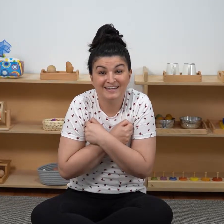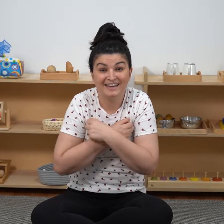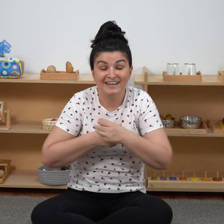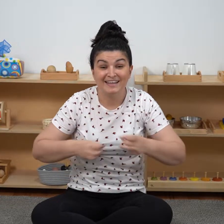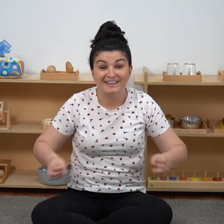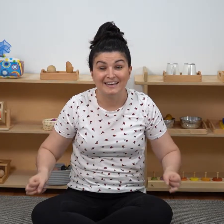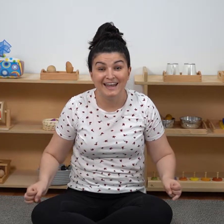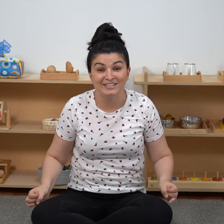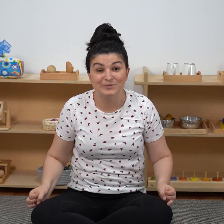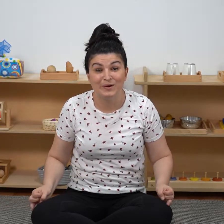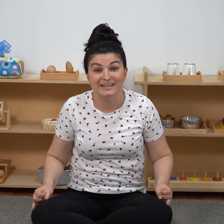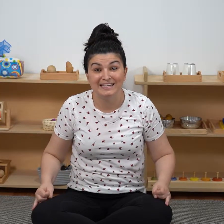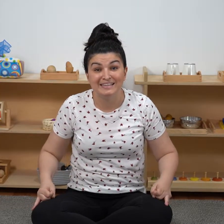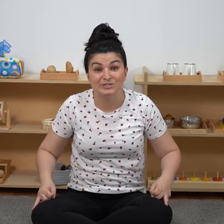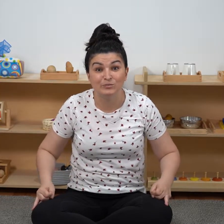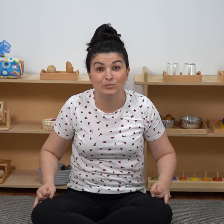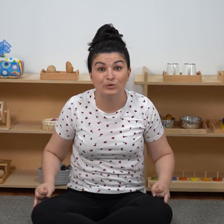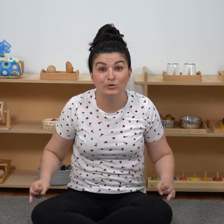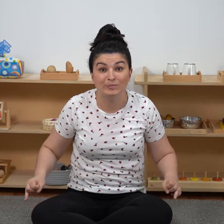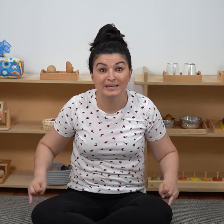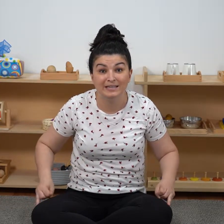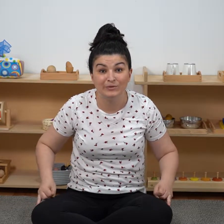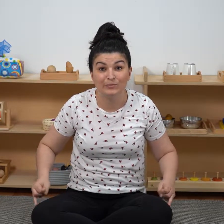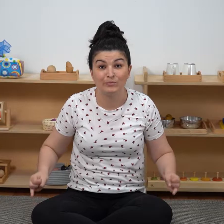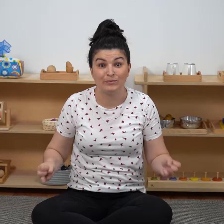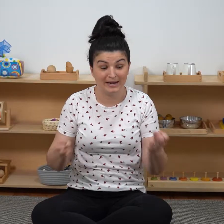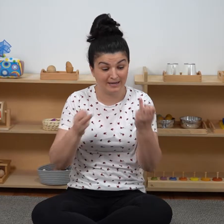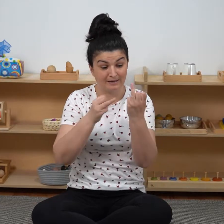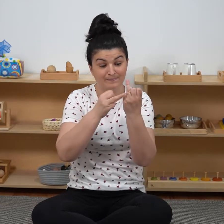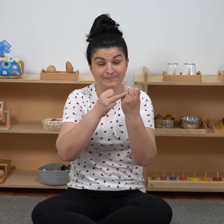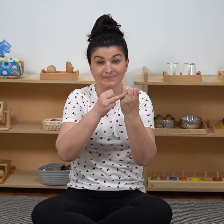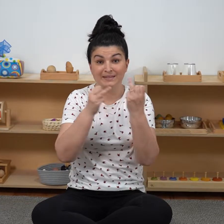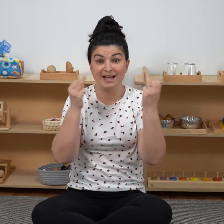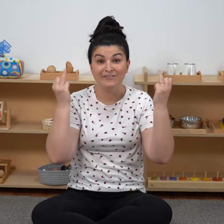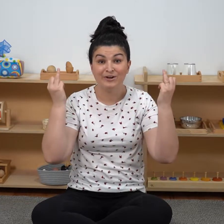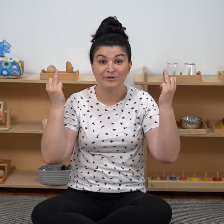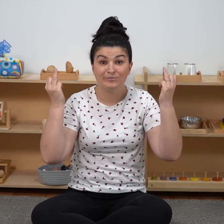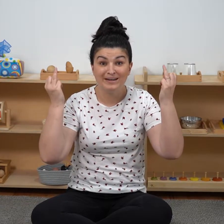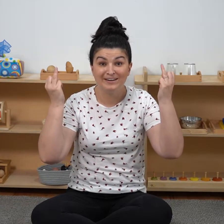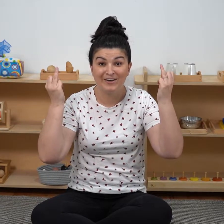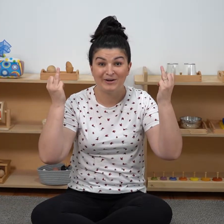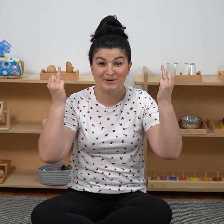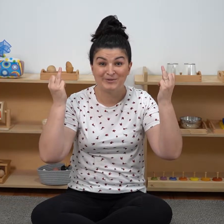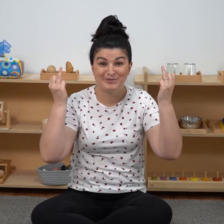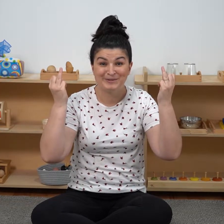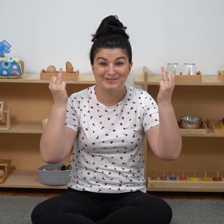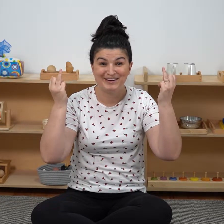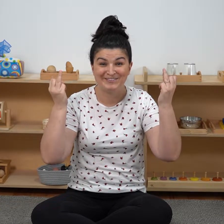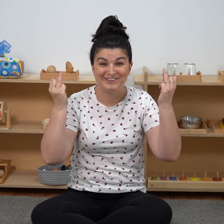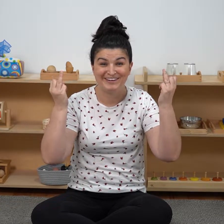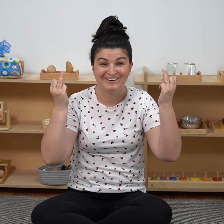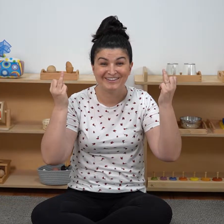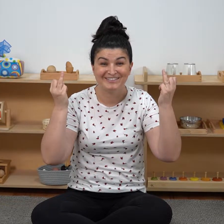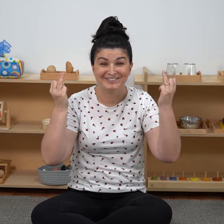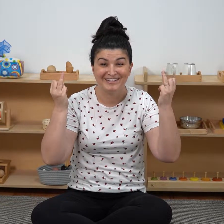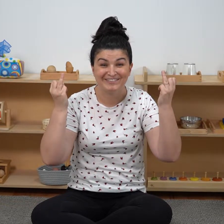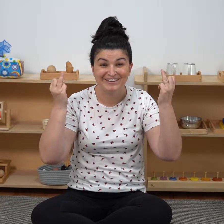The next one is Ruby Ring. I've got a ring on my Ruby Ring finger. So here we